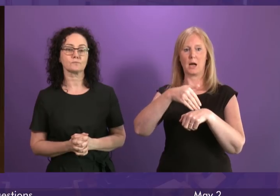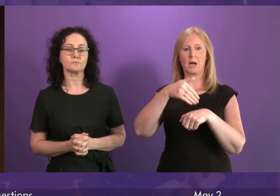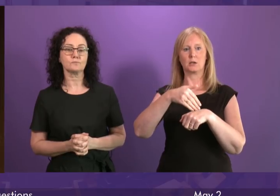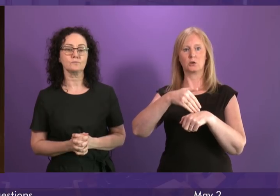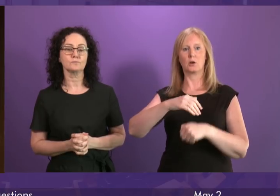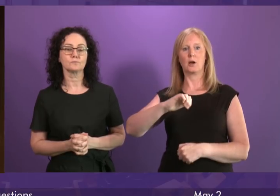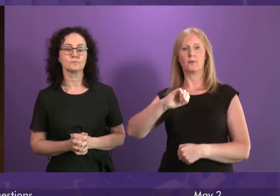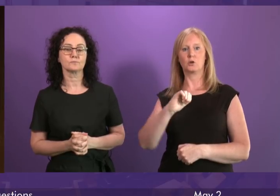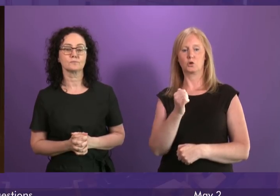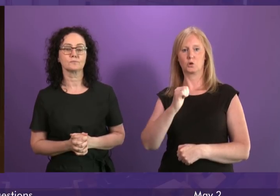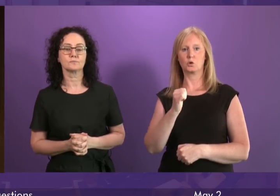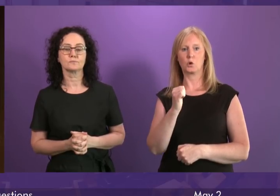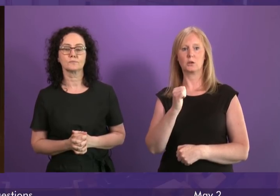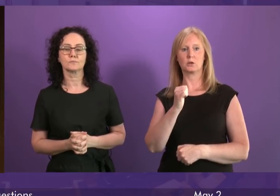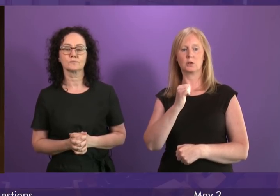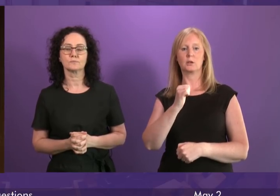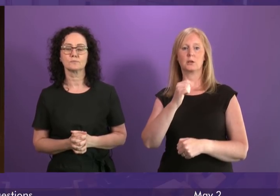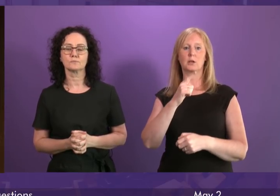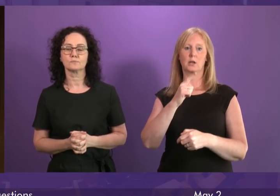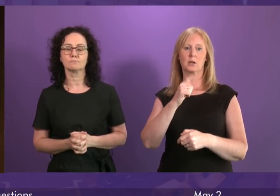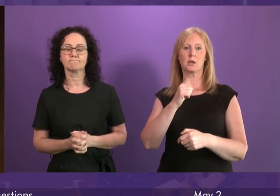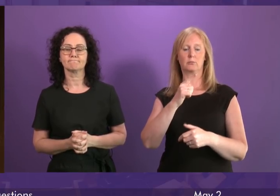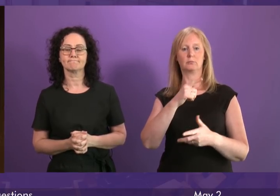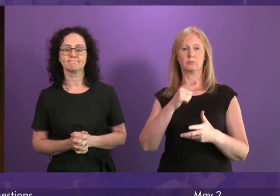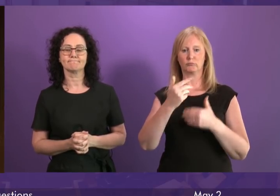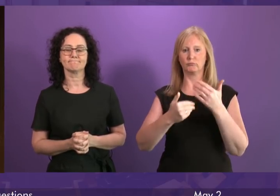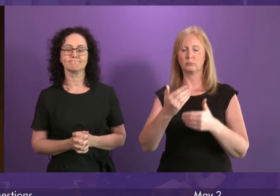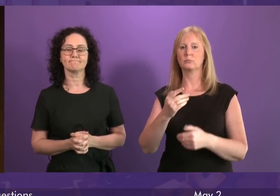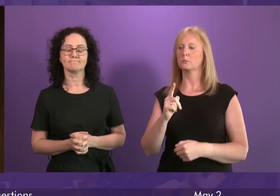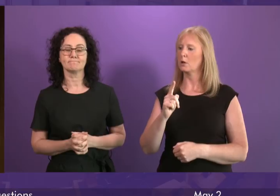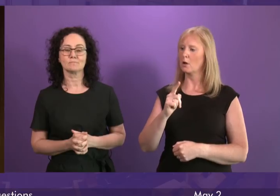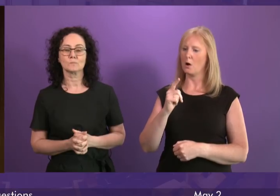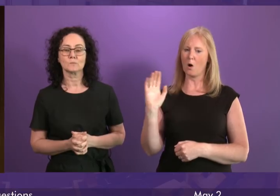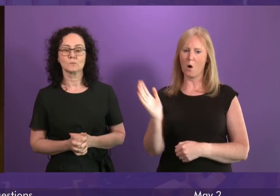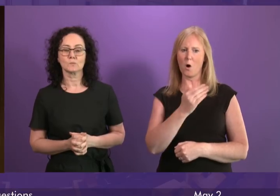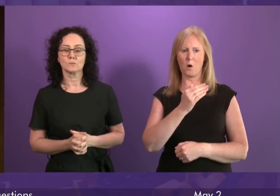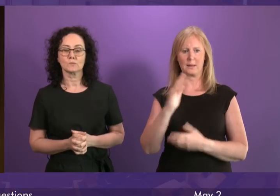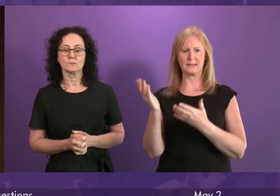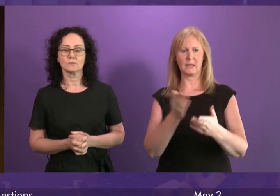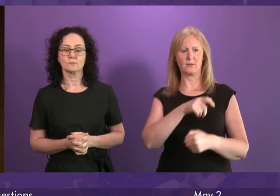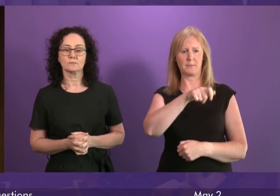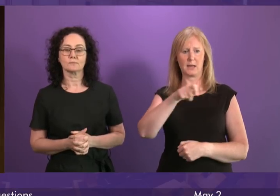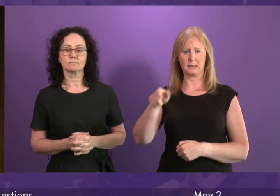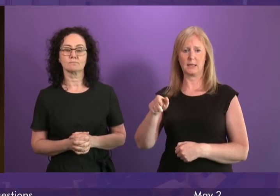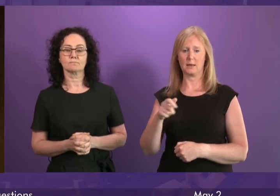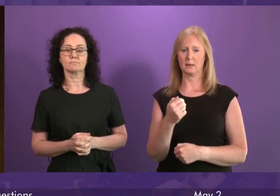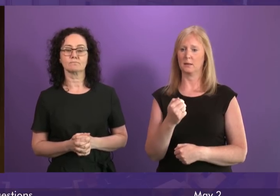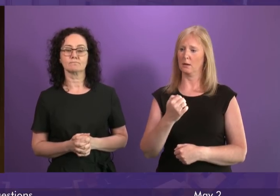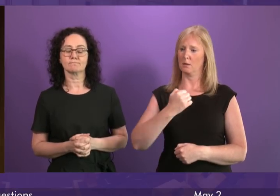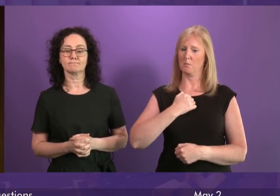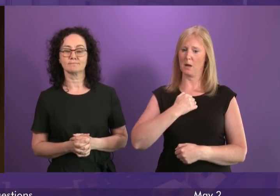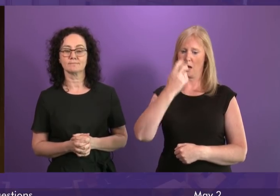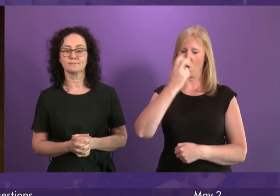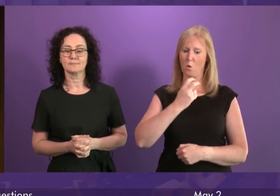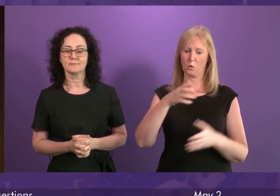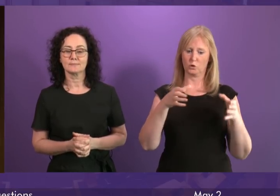from the National Security Council and whether she agrees with me that as all service personnel including members of my old unit 4-5 Commando who are